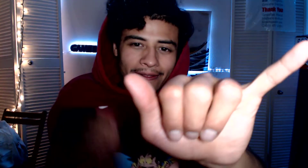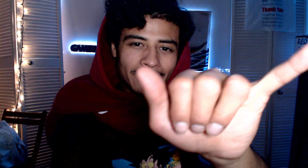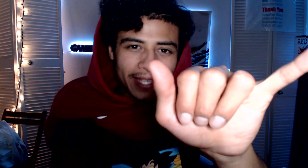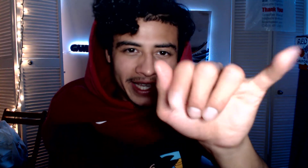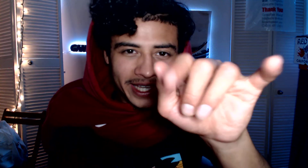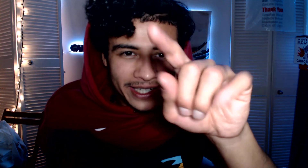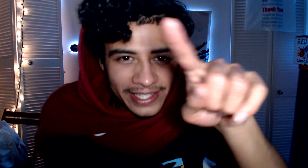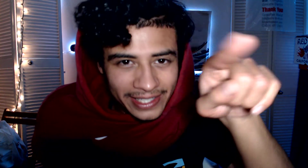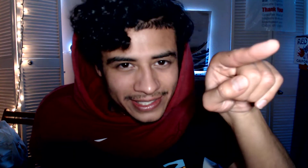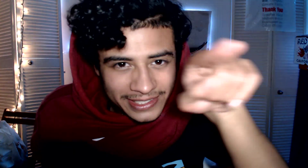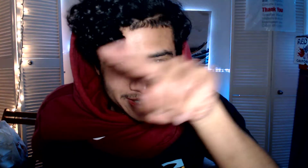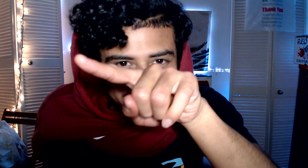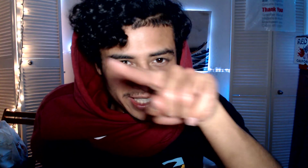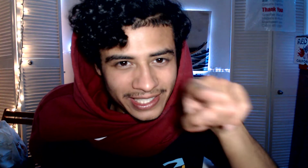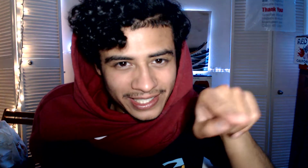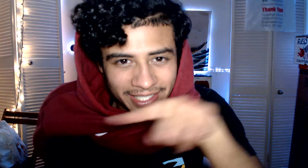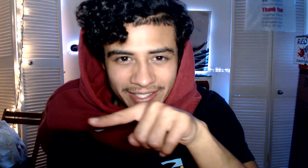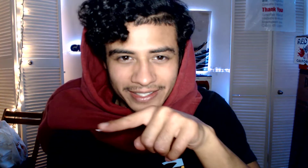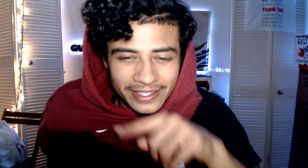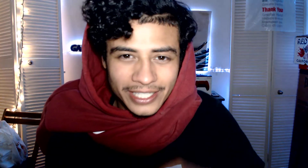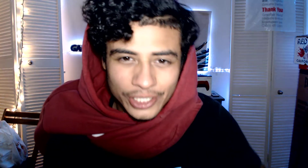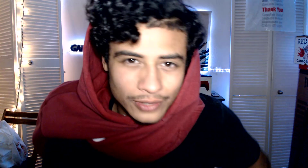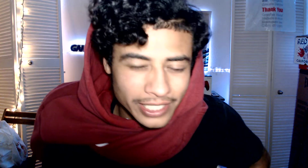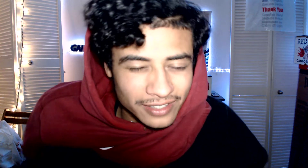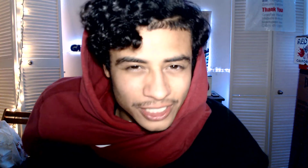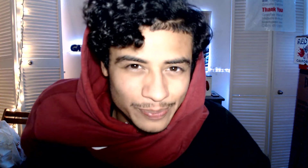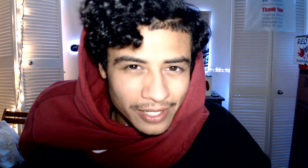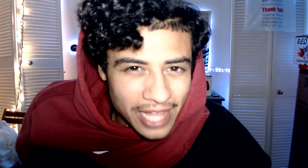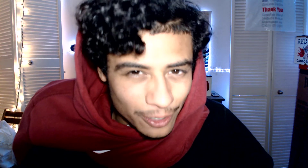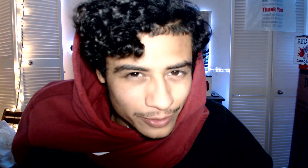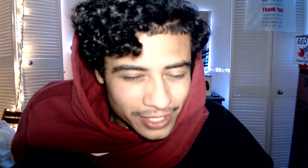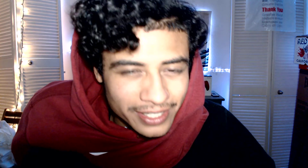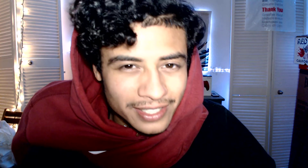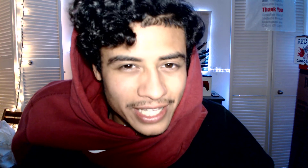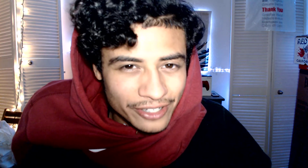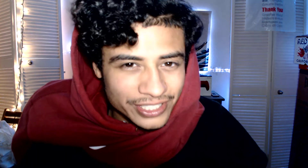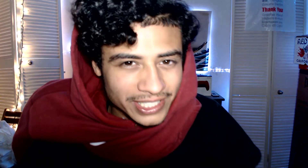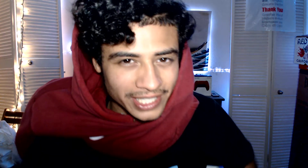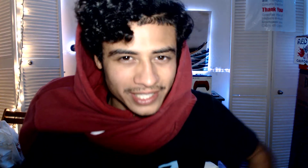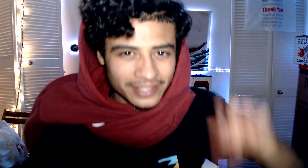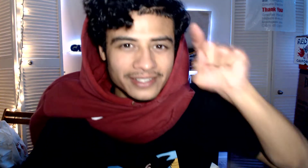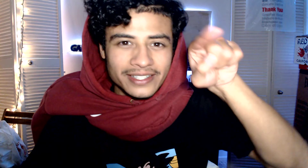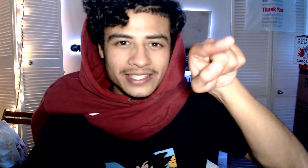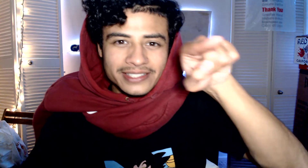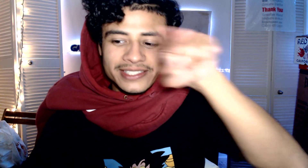And Z. You literally spell out the letter Z. Z.